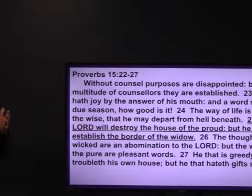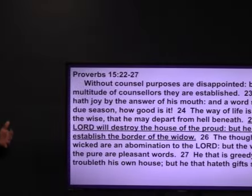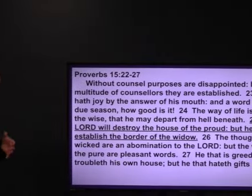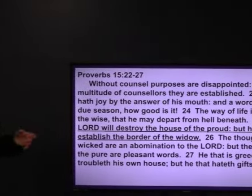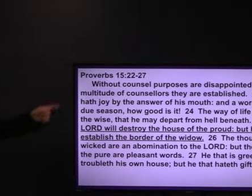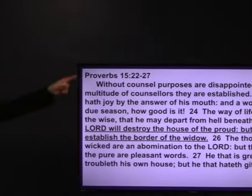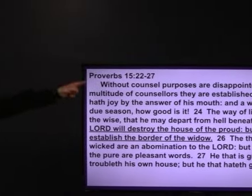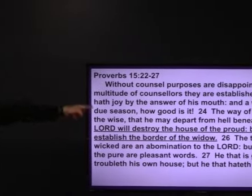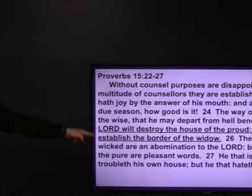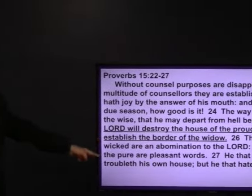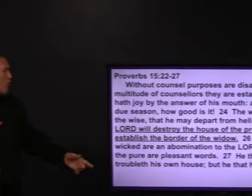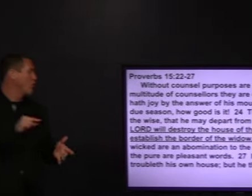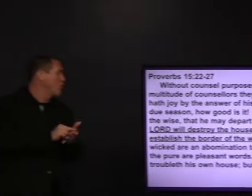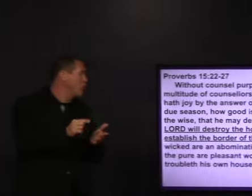First twenty-two.